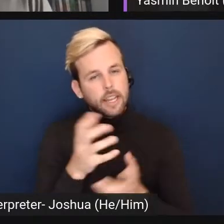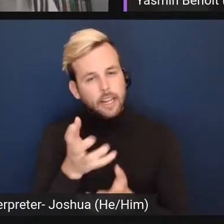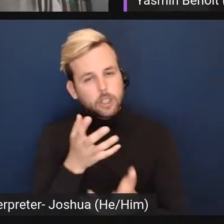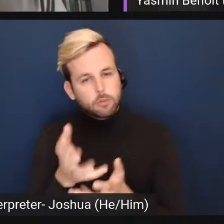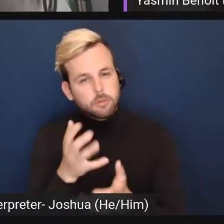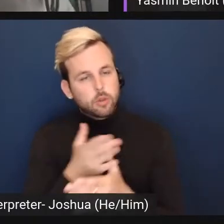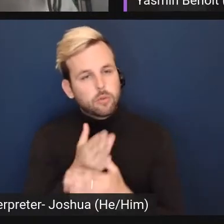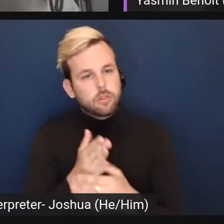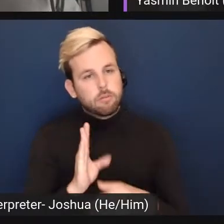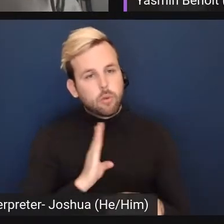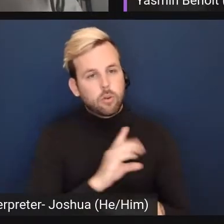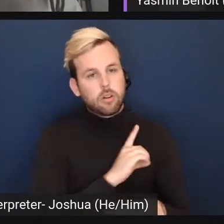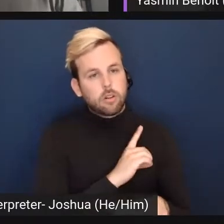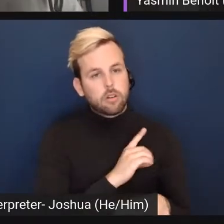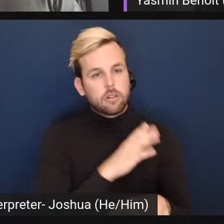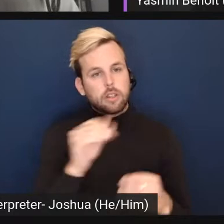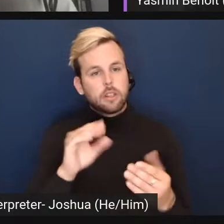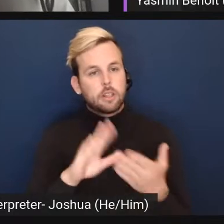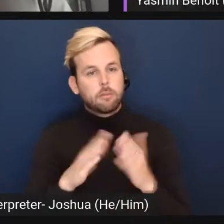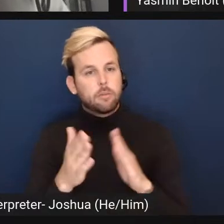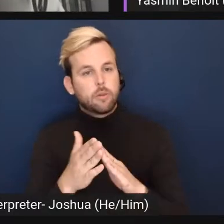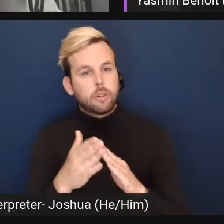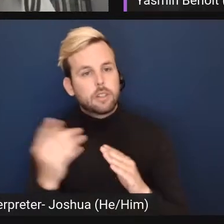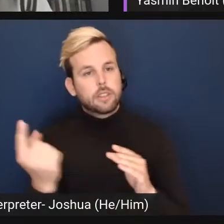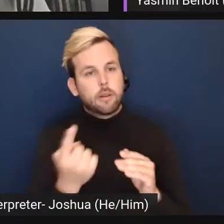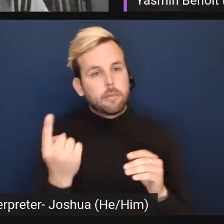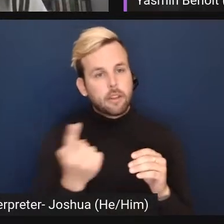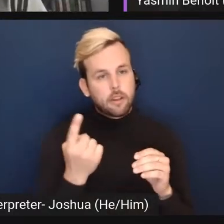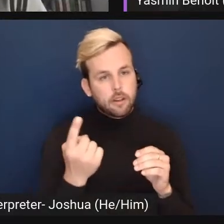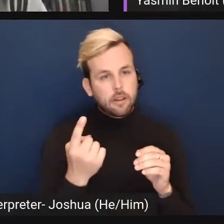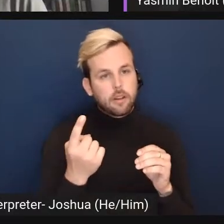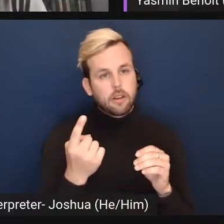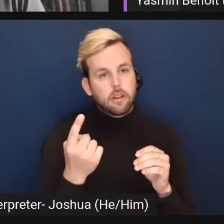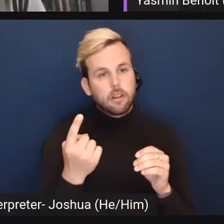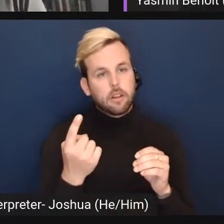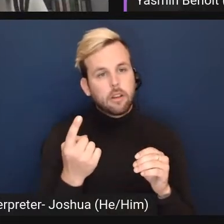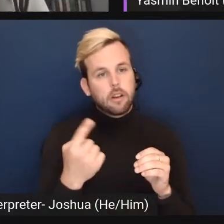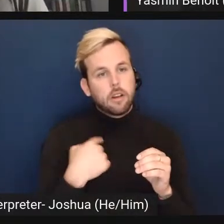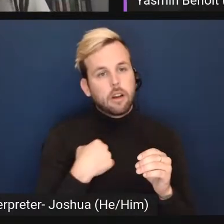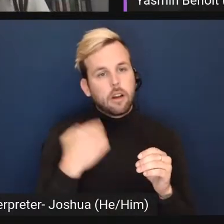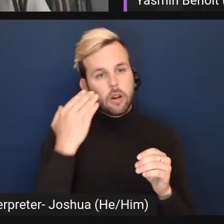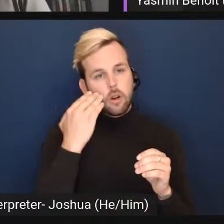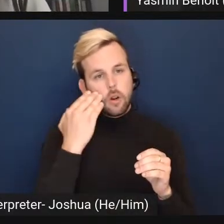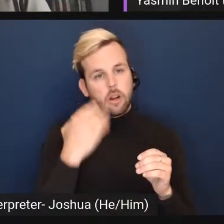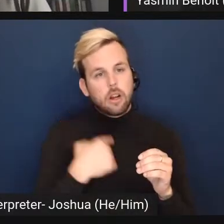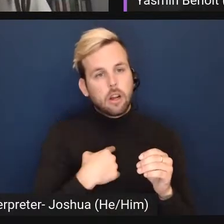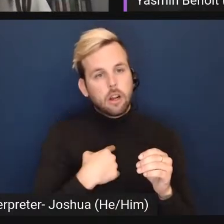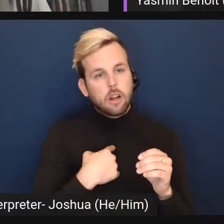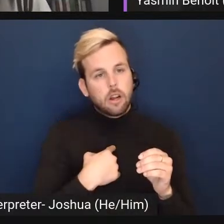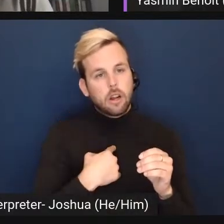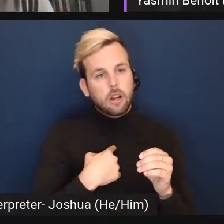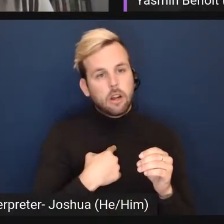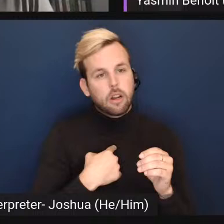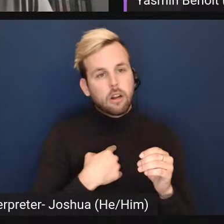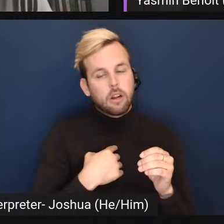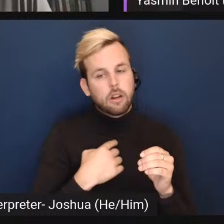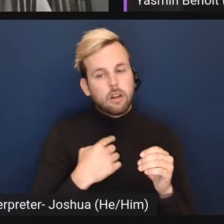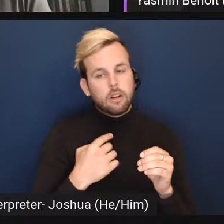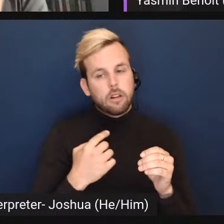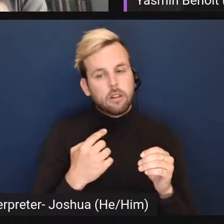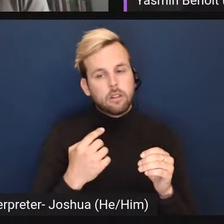the board and the community is something that, uh, know I would, um, I would